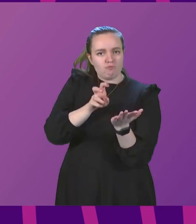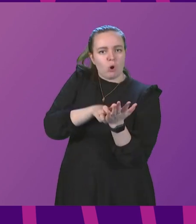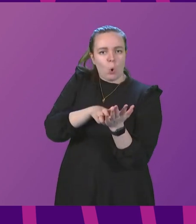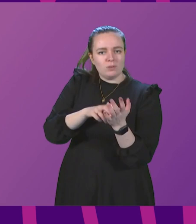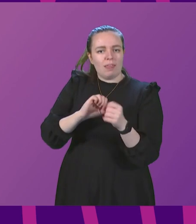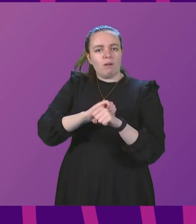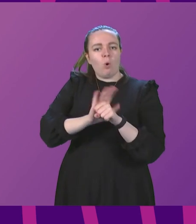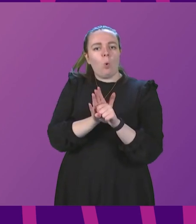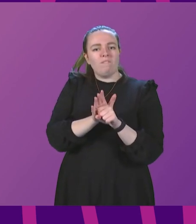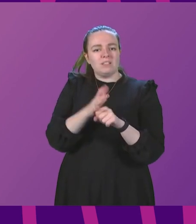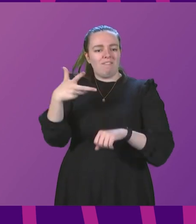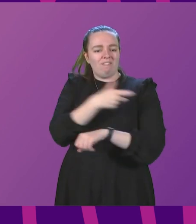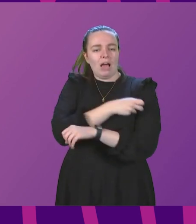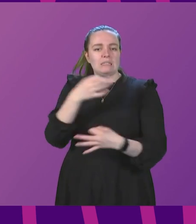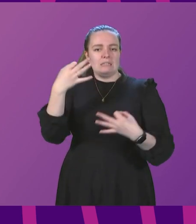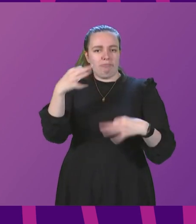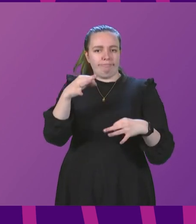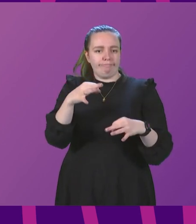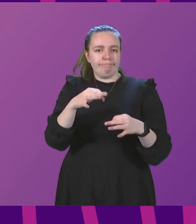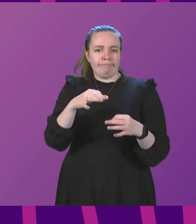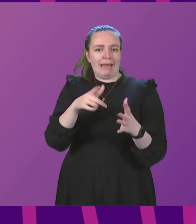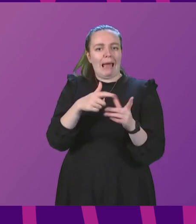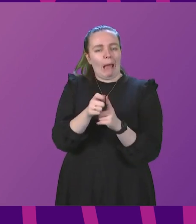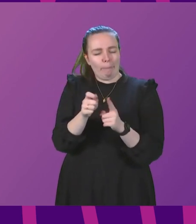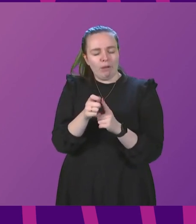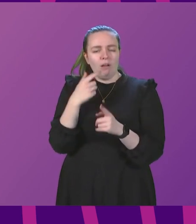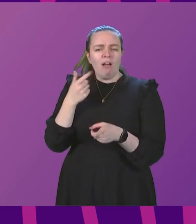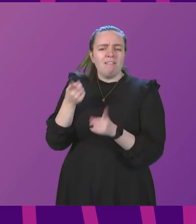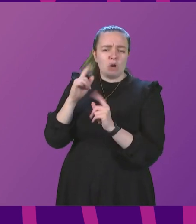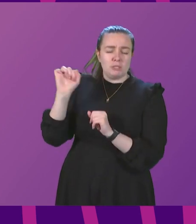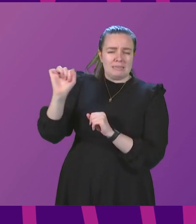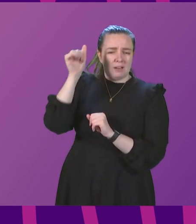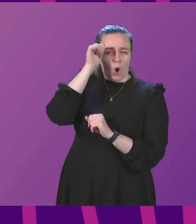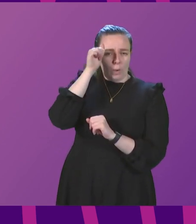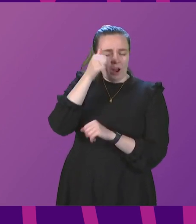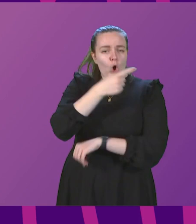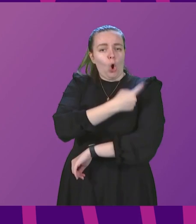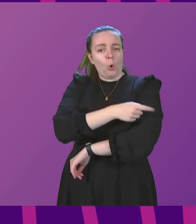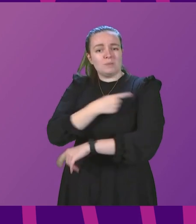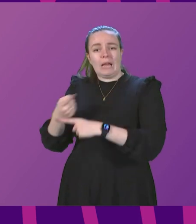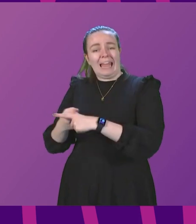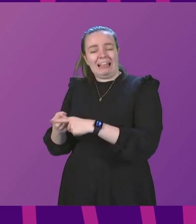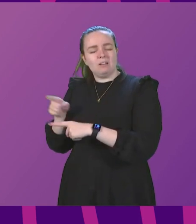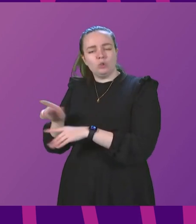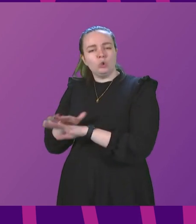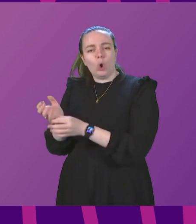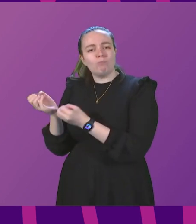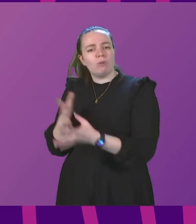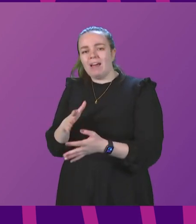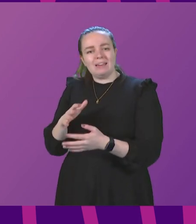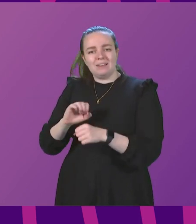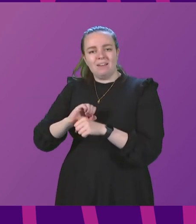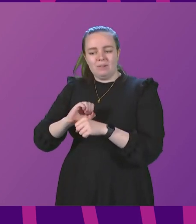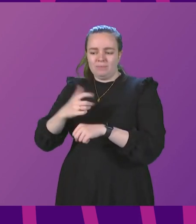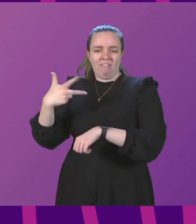vaccination status app. As the First Minister may be aware, hospitals in England do not provide vaccine certificates